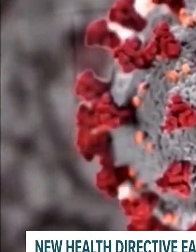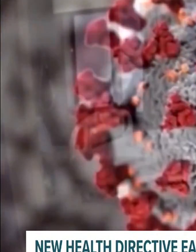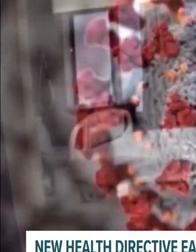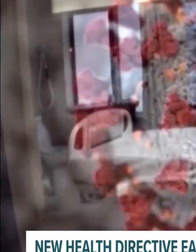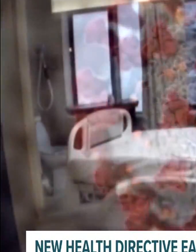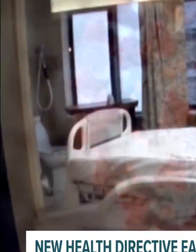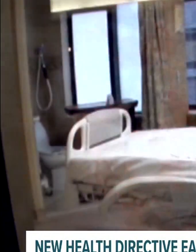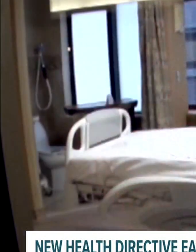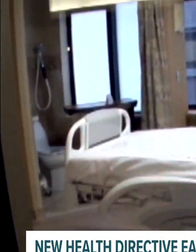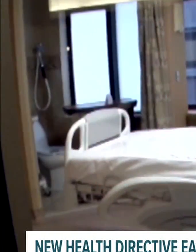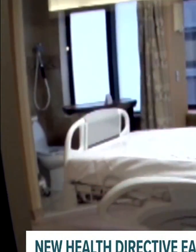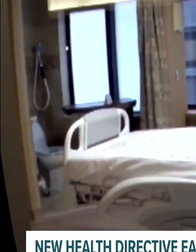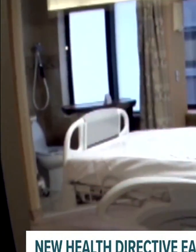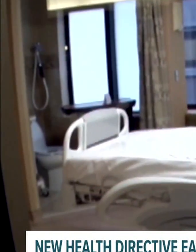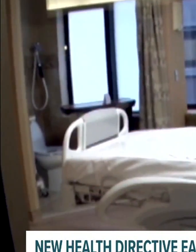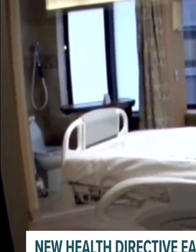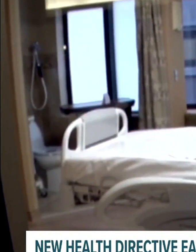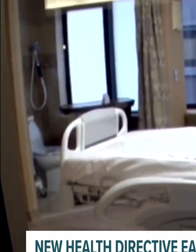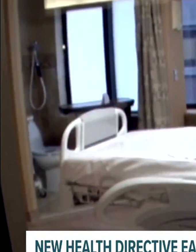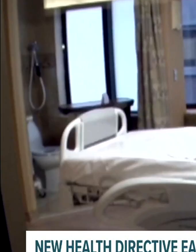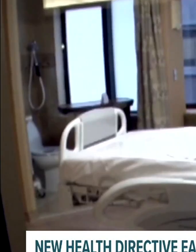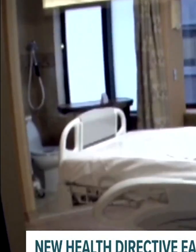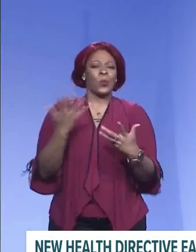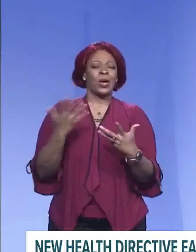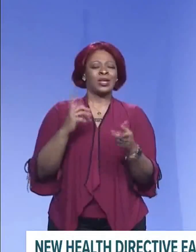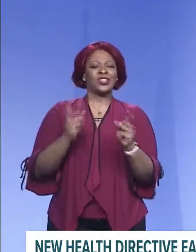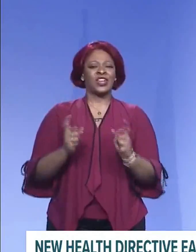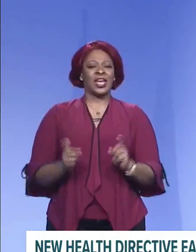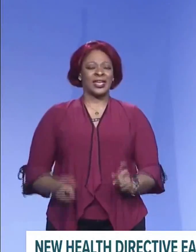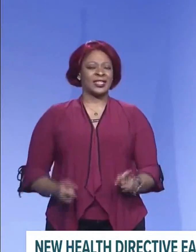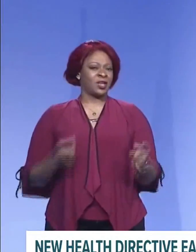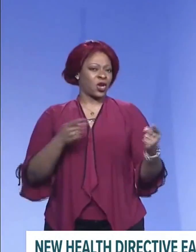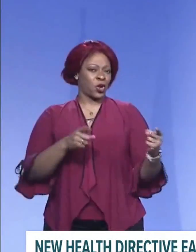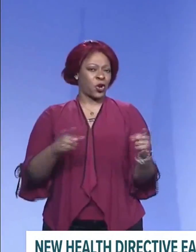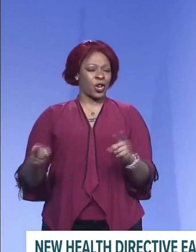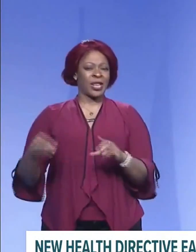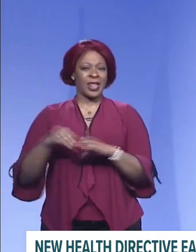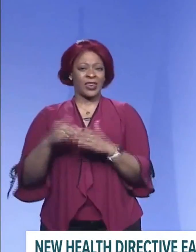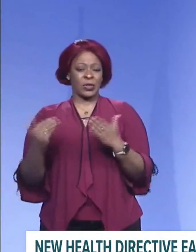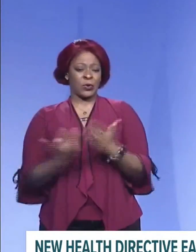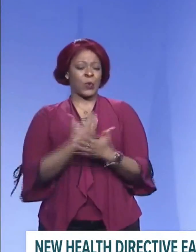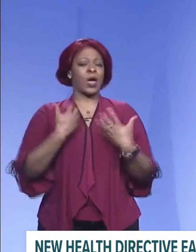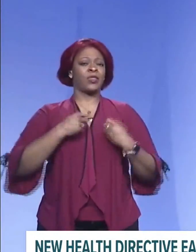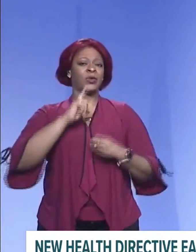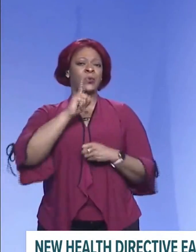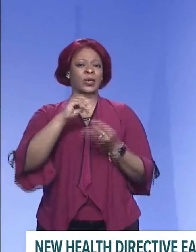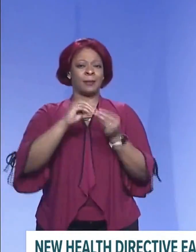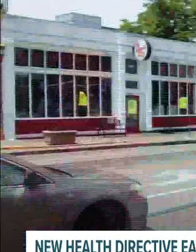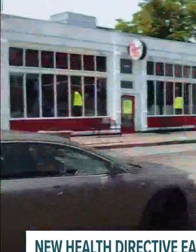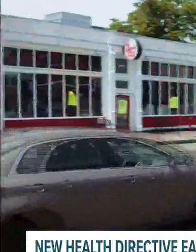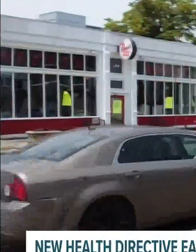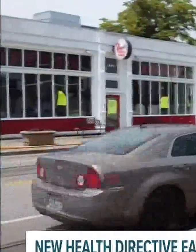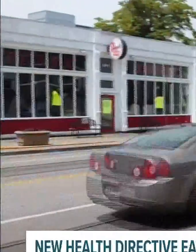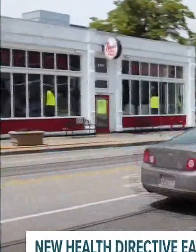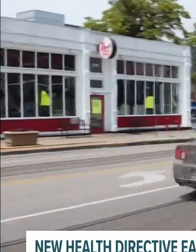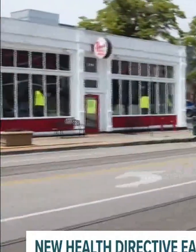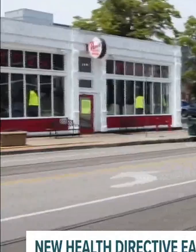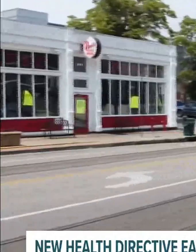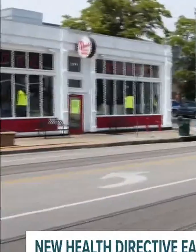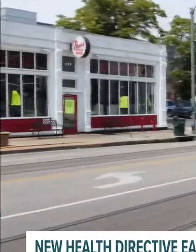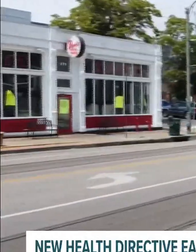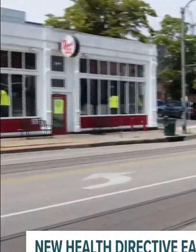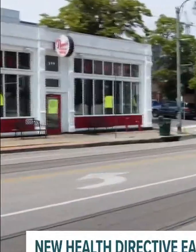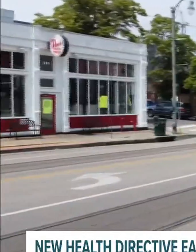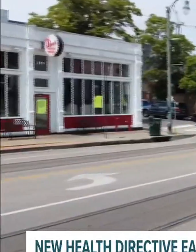cases and hospitalizations dropping from a holiday peak, Shelby County Health Officer Dr. Bruce Randolph believes it's time to loosen certain